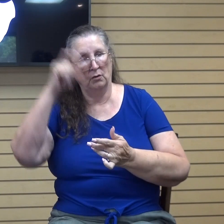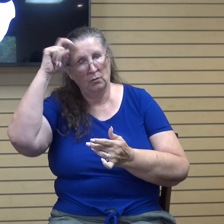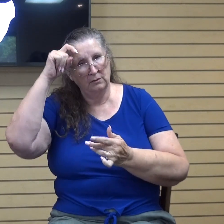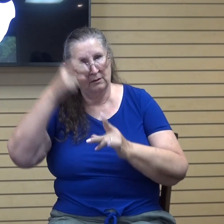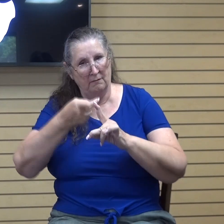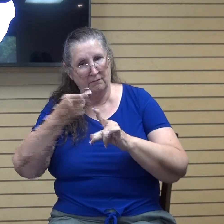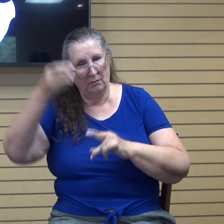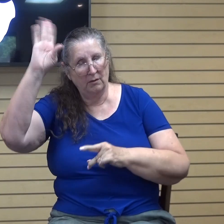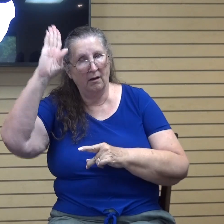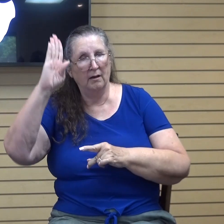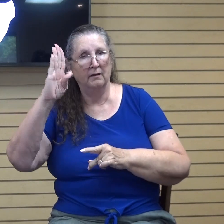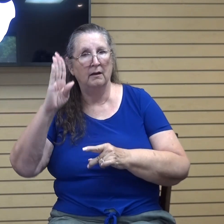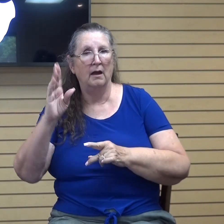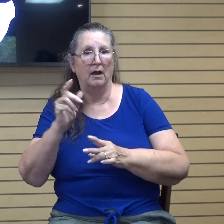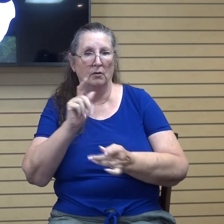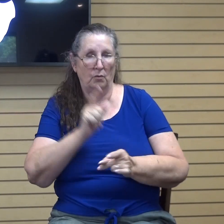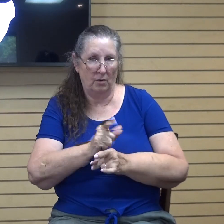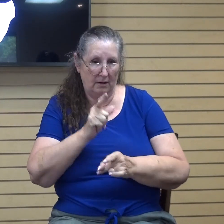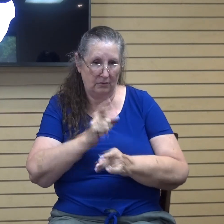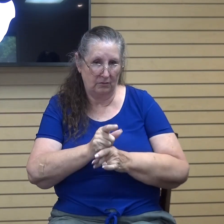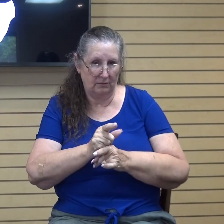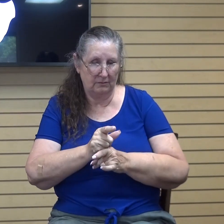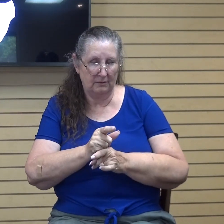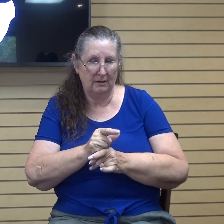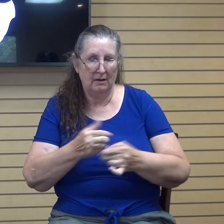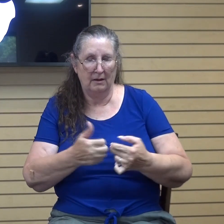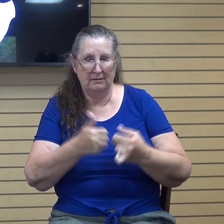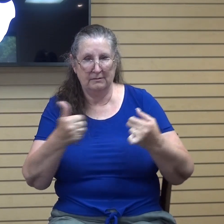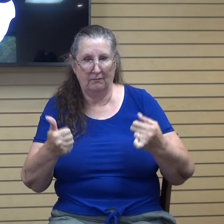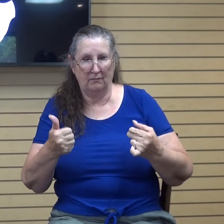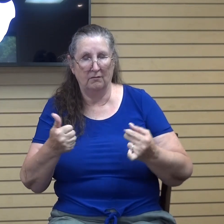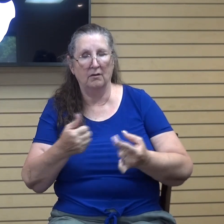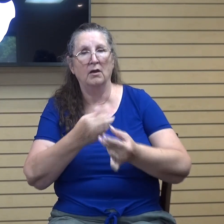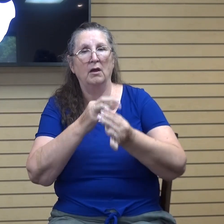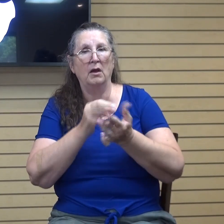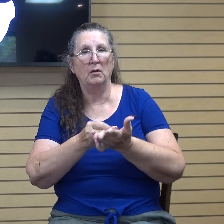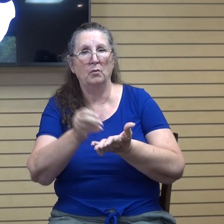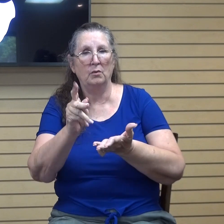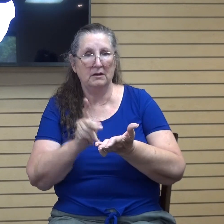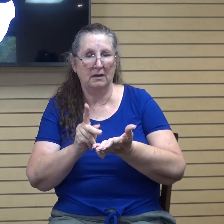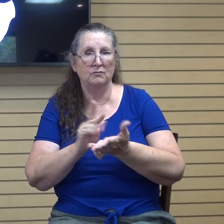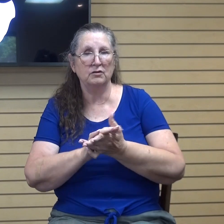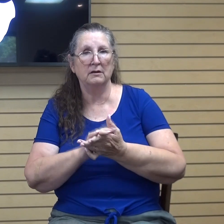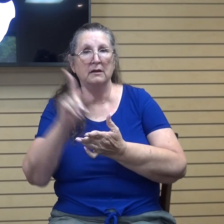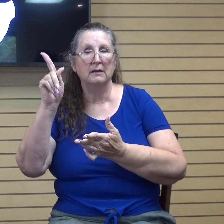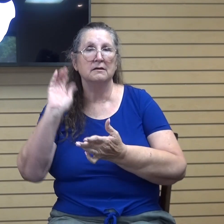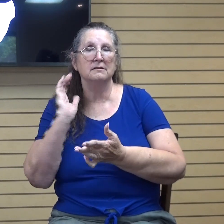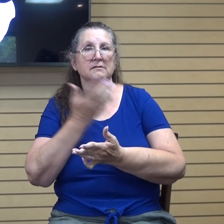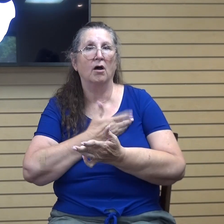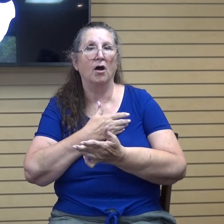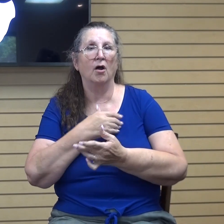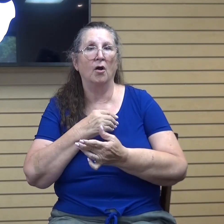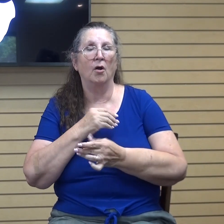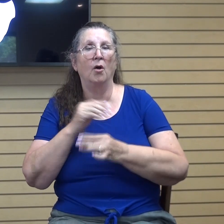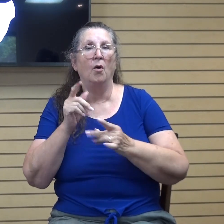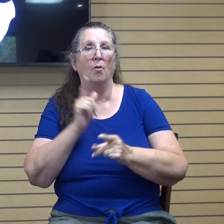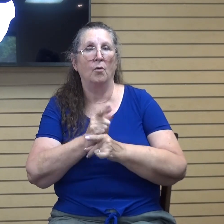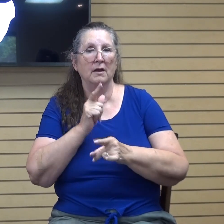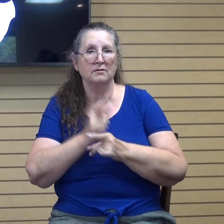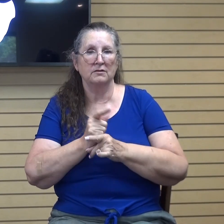and righteousness and sanctification and redemption. So he is our righteousness. We put on this breastplate of righteousness because it